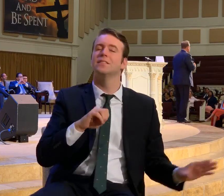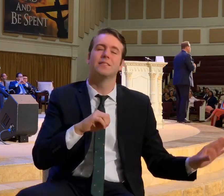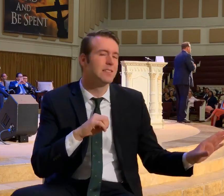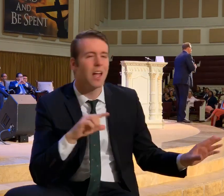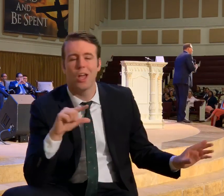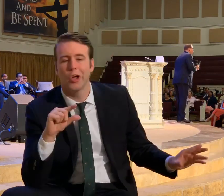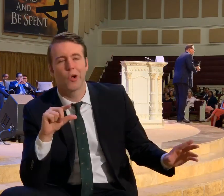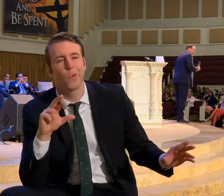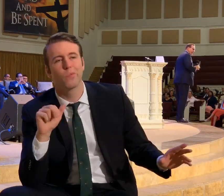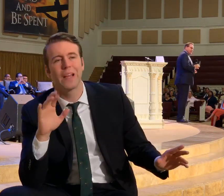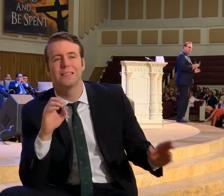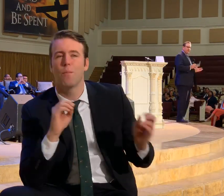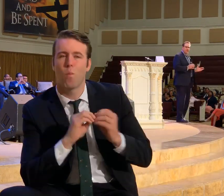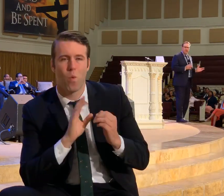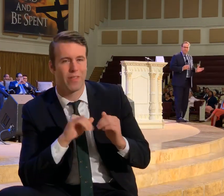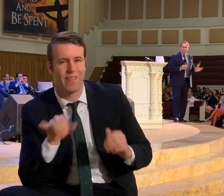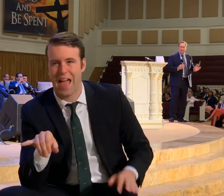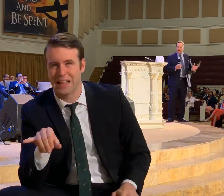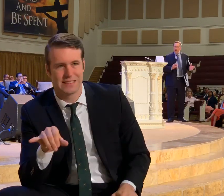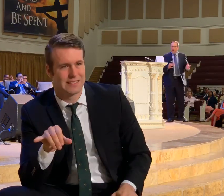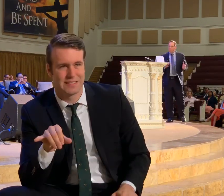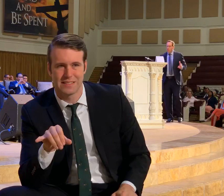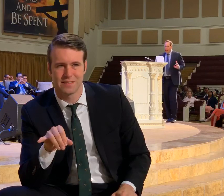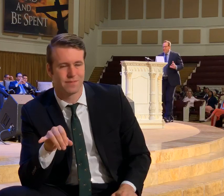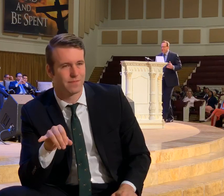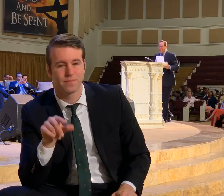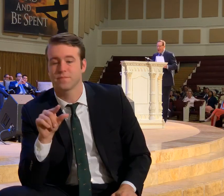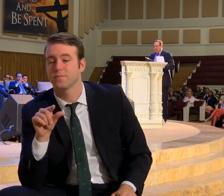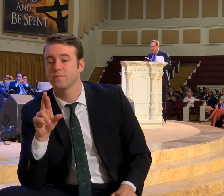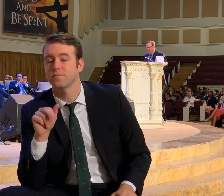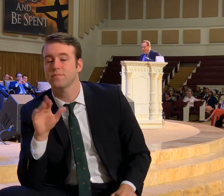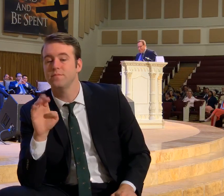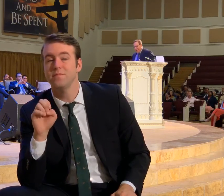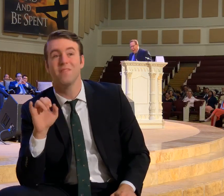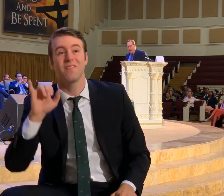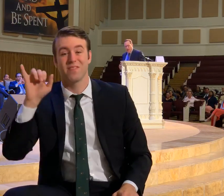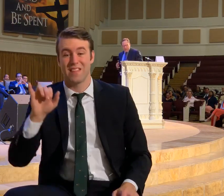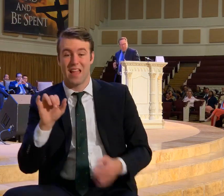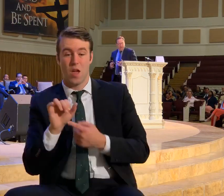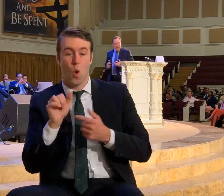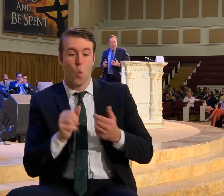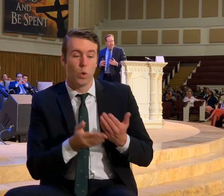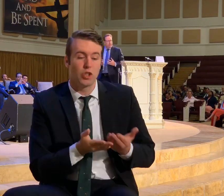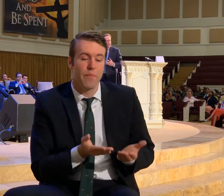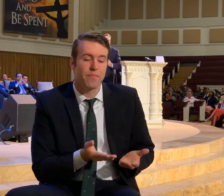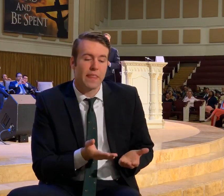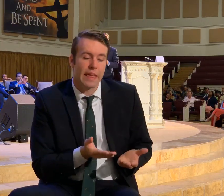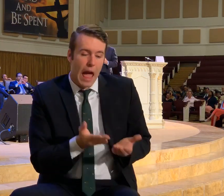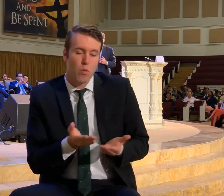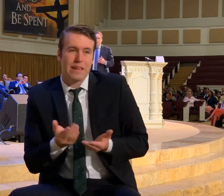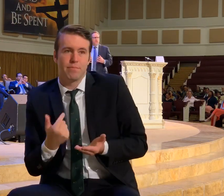But grace is so much bigger than that. Grace is that thing. That he carries me.